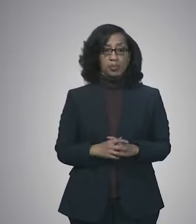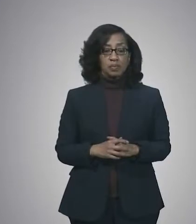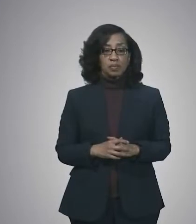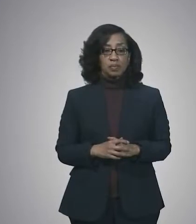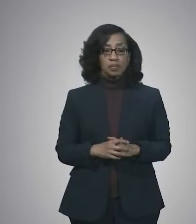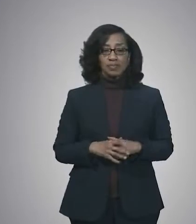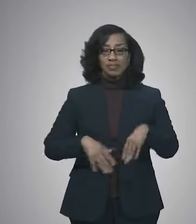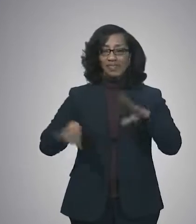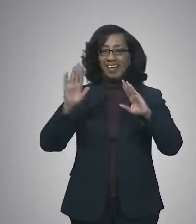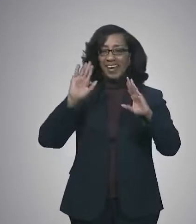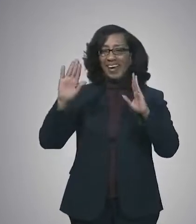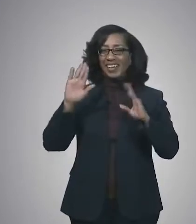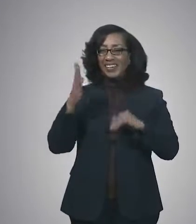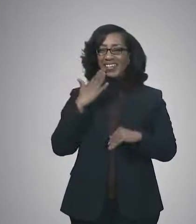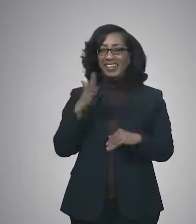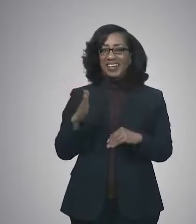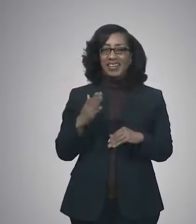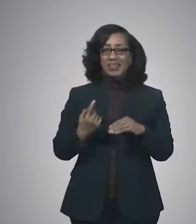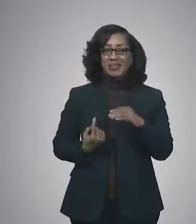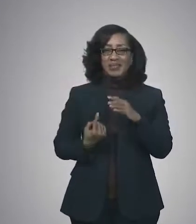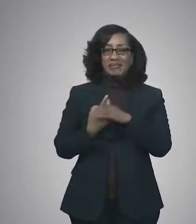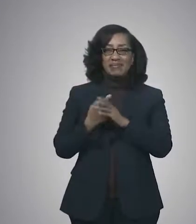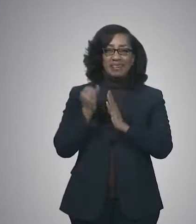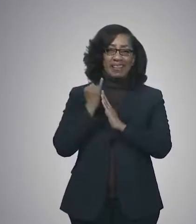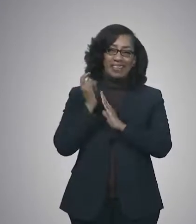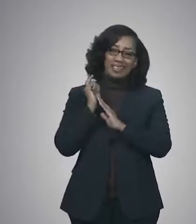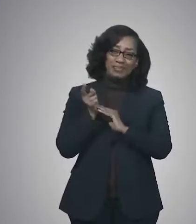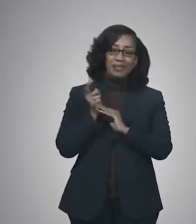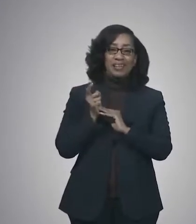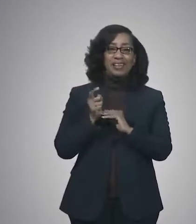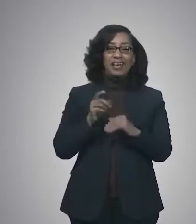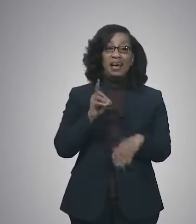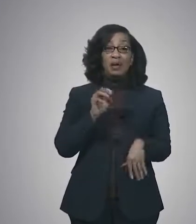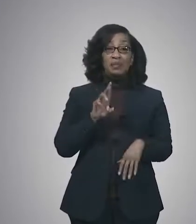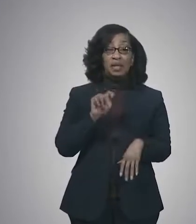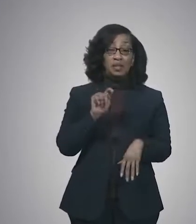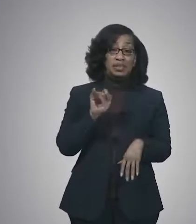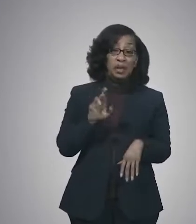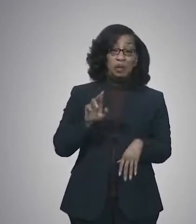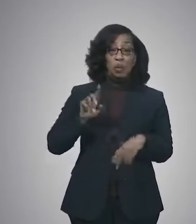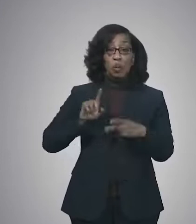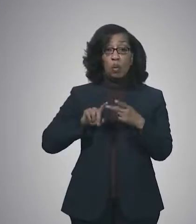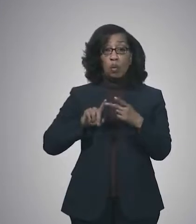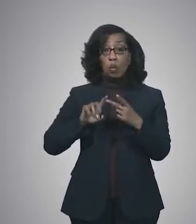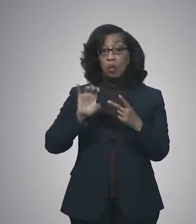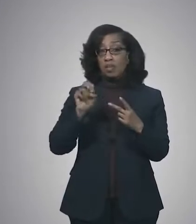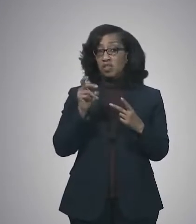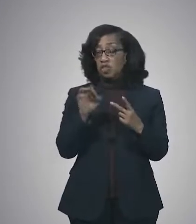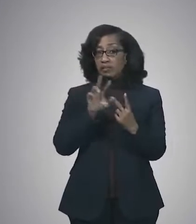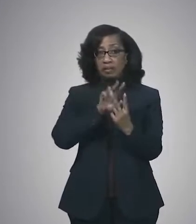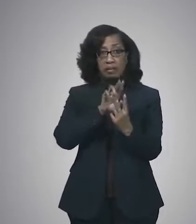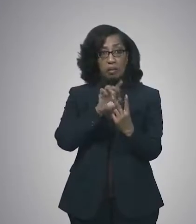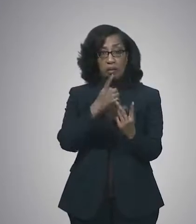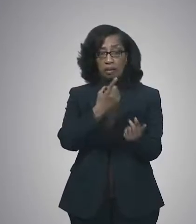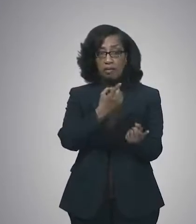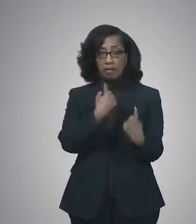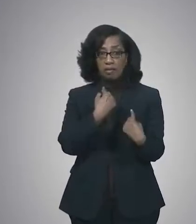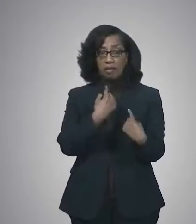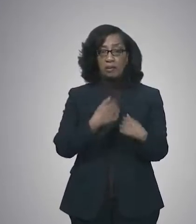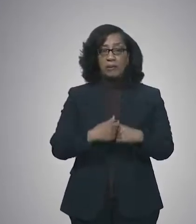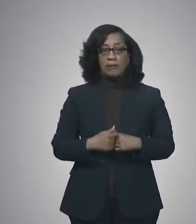Hi, thanks for letting me squeak in. Hi, Dr. Taylor. You're welcome to answer this for Chief McGowan. But I'm curious, with